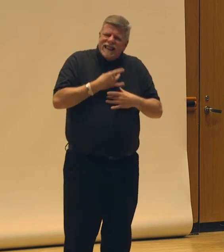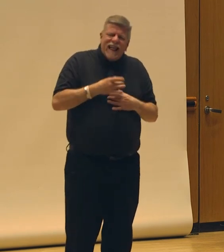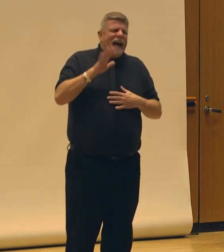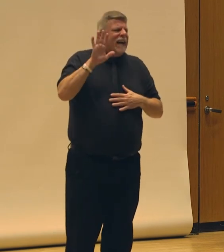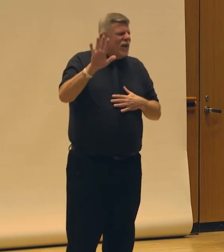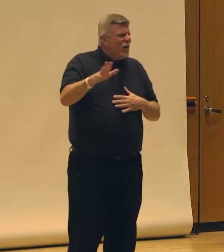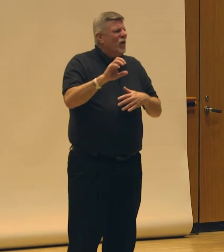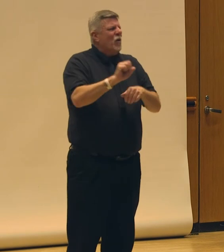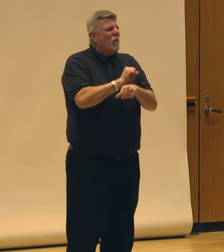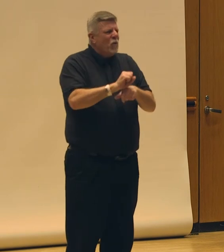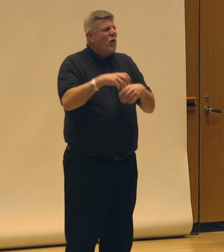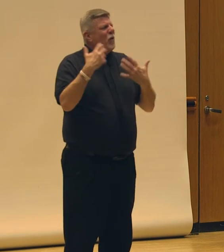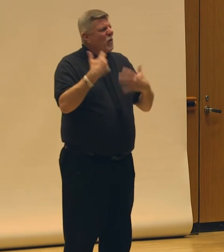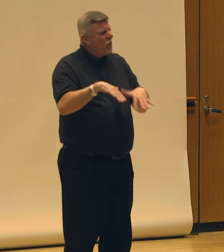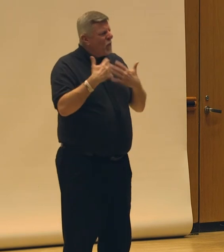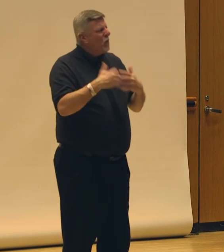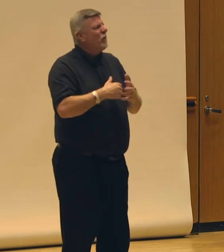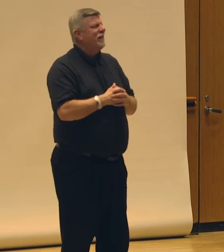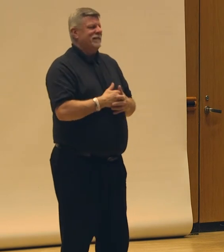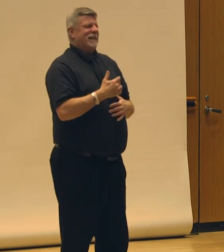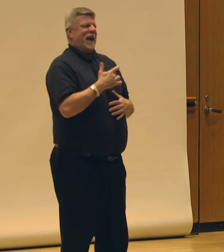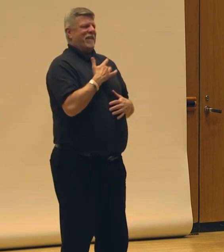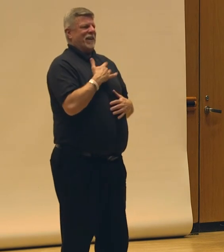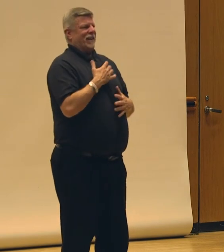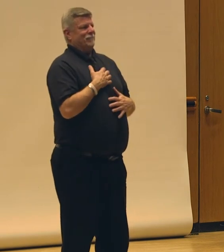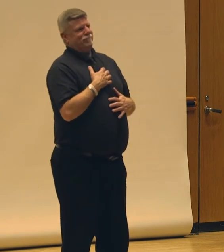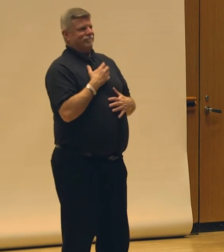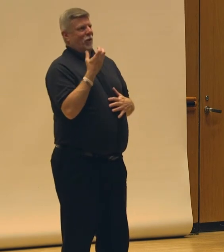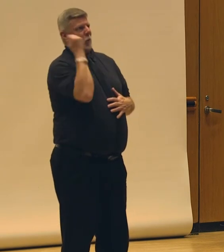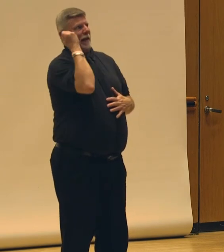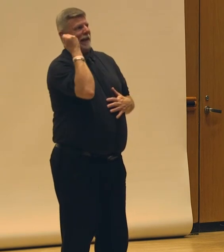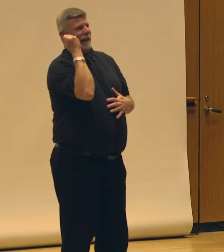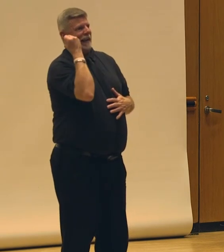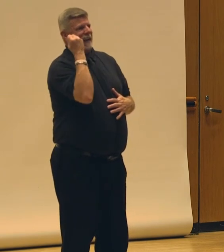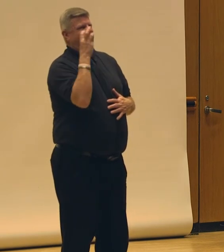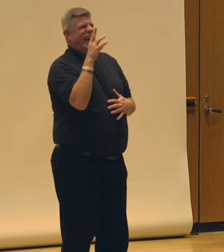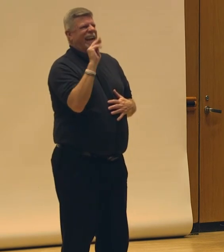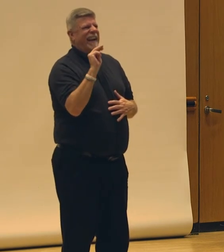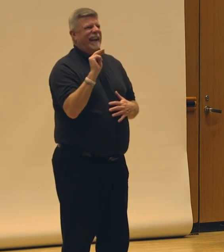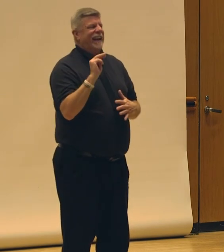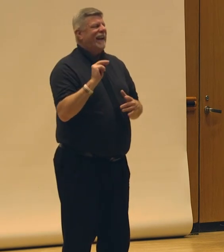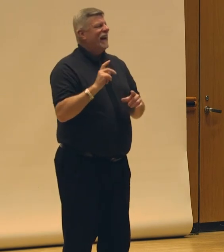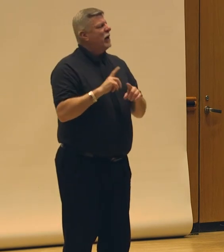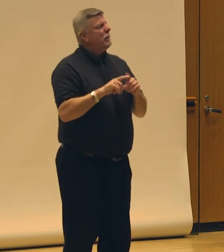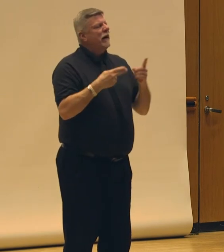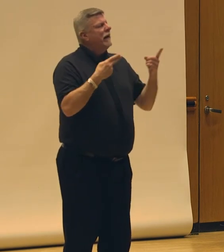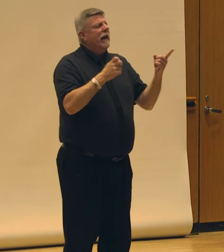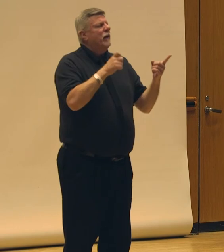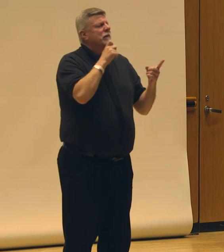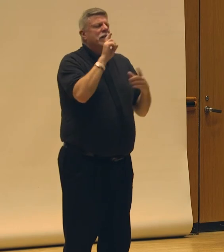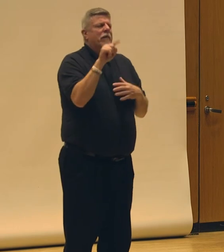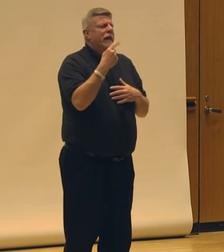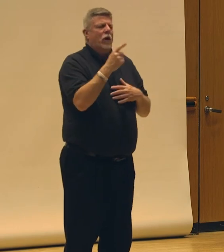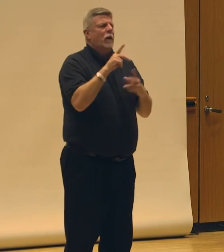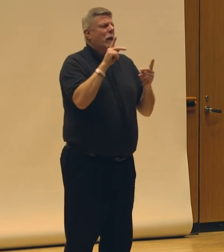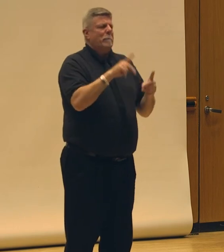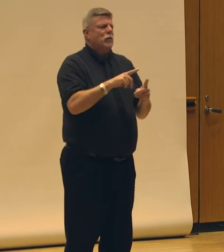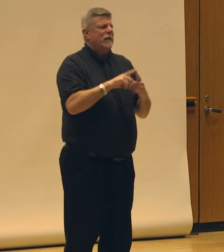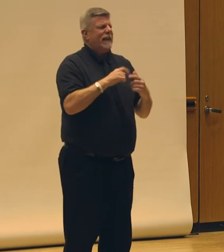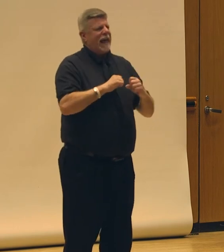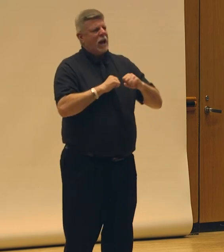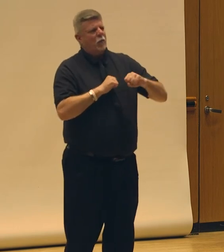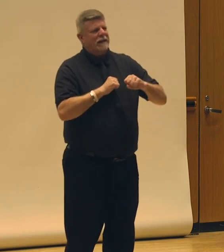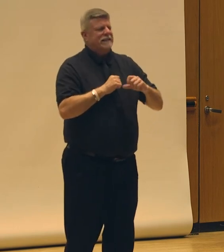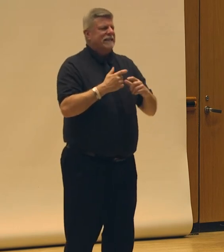So that was, that felt like a sort of win in a way. But he was not the only person that I met that resistance with along the